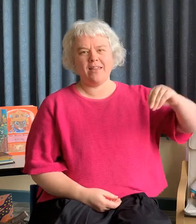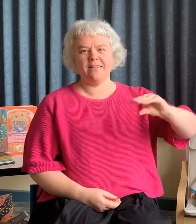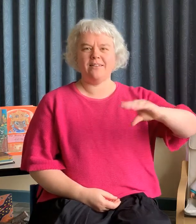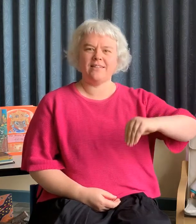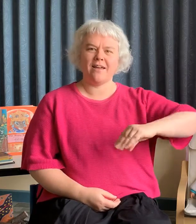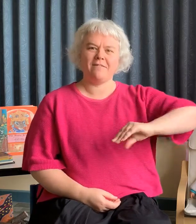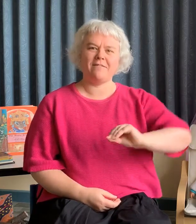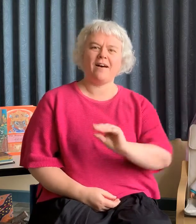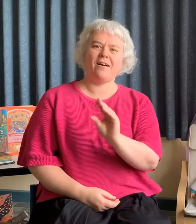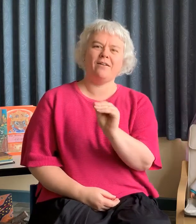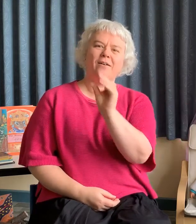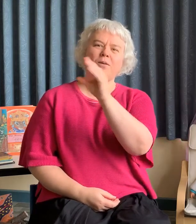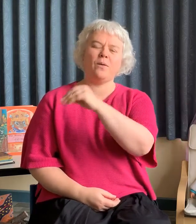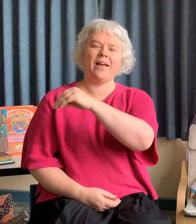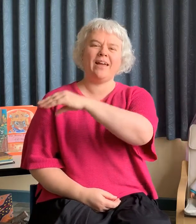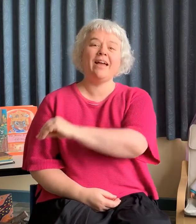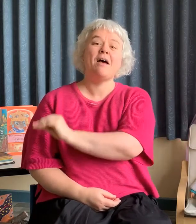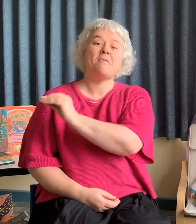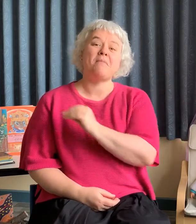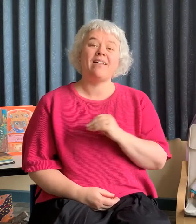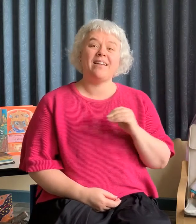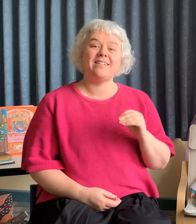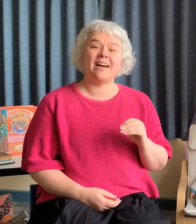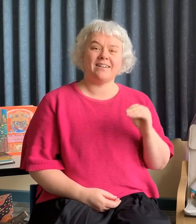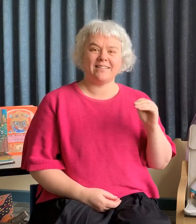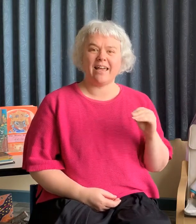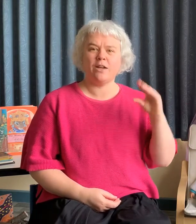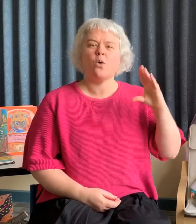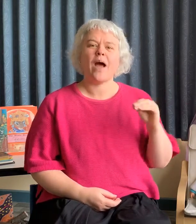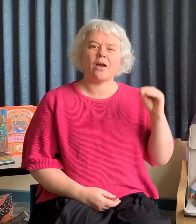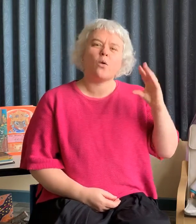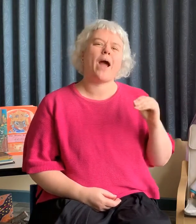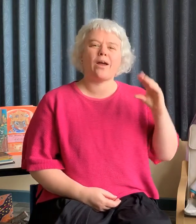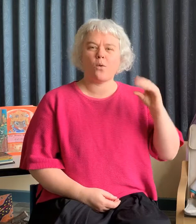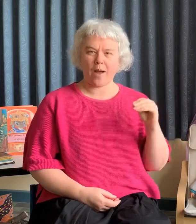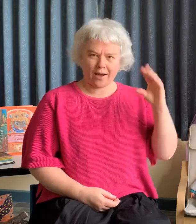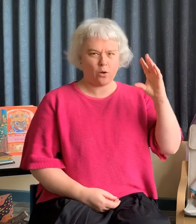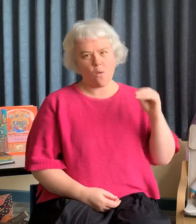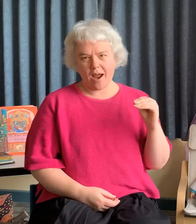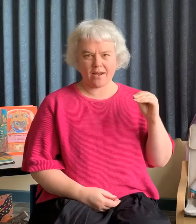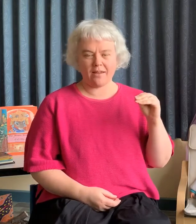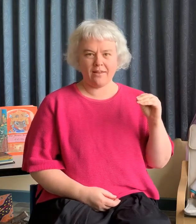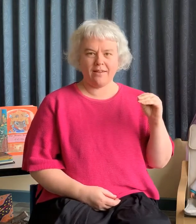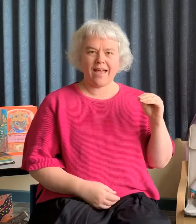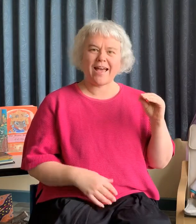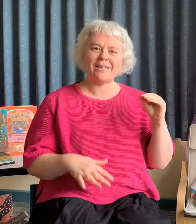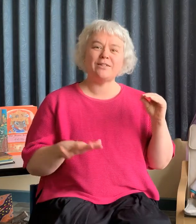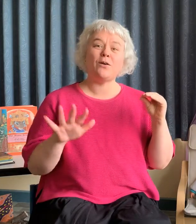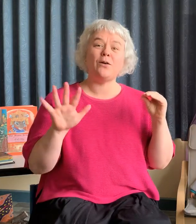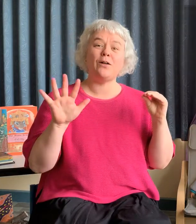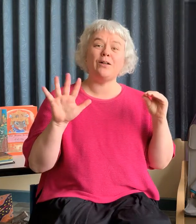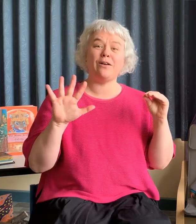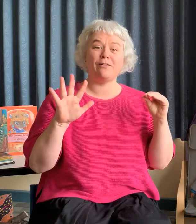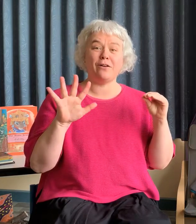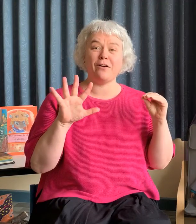hills and far away Mother duck said quack quack quack quack quack And all of her